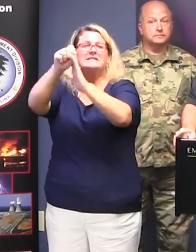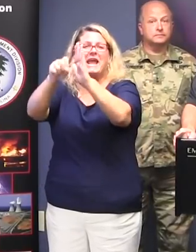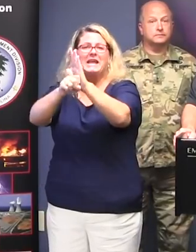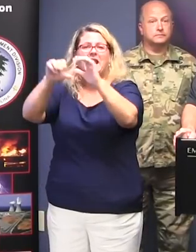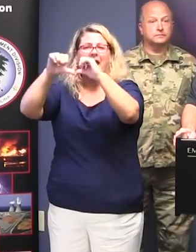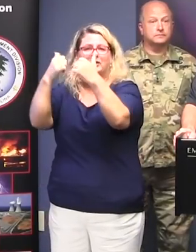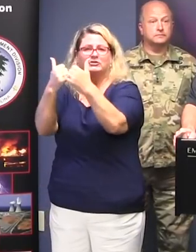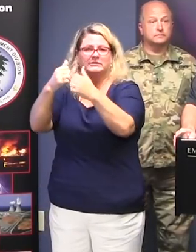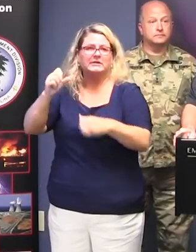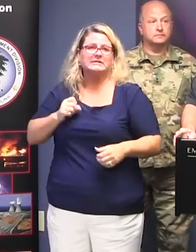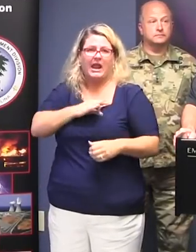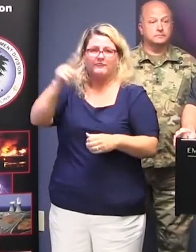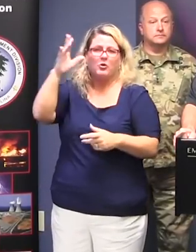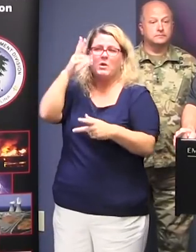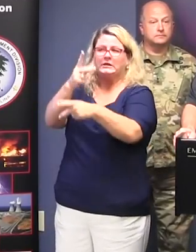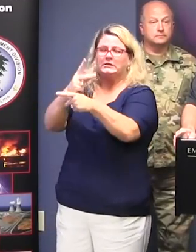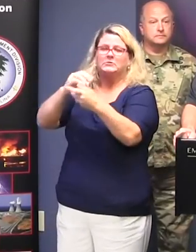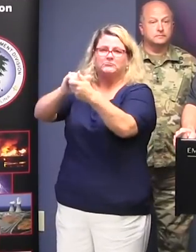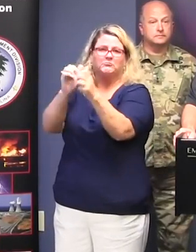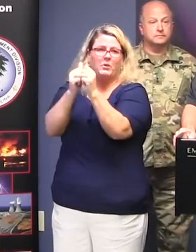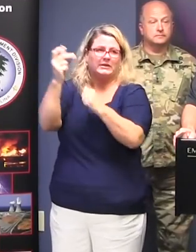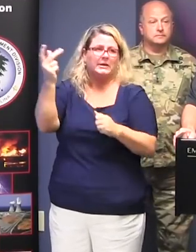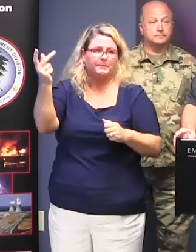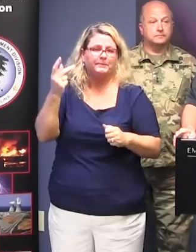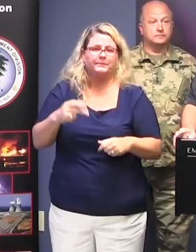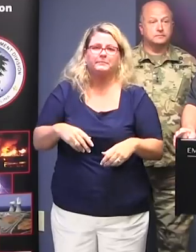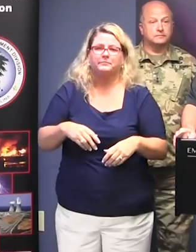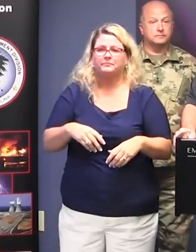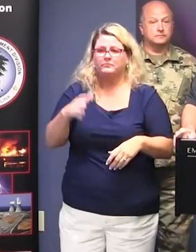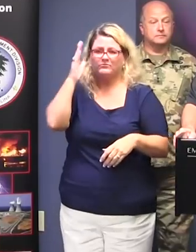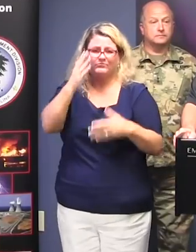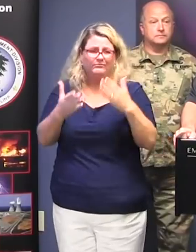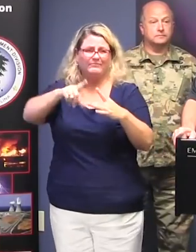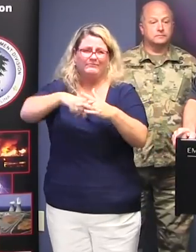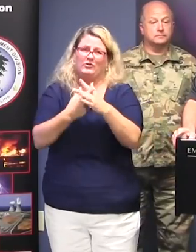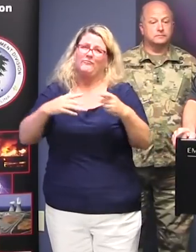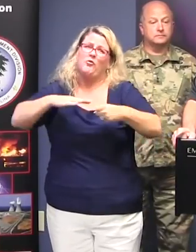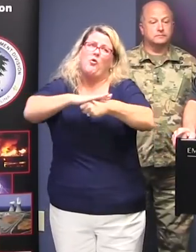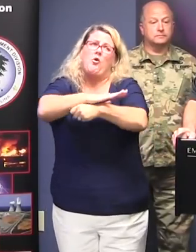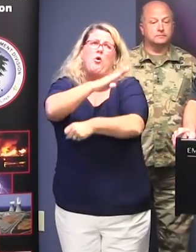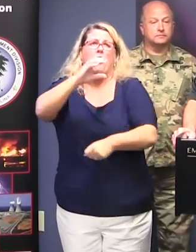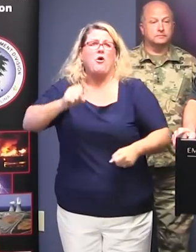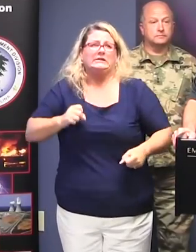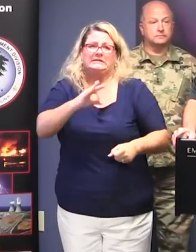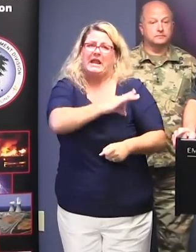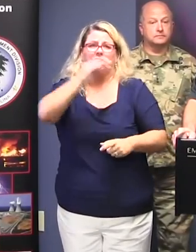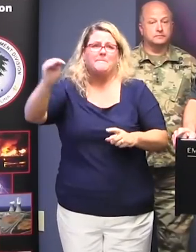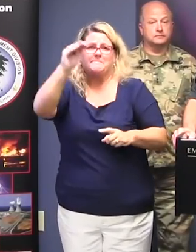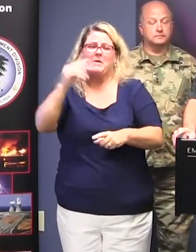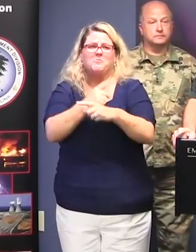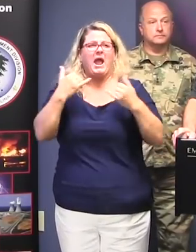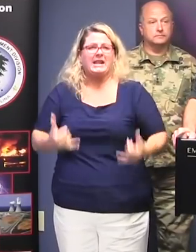agency staffing, and will remain for at least the near term, and will probably ramp up the full staffing tomorrow on Monday. Our